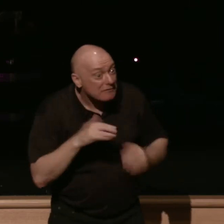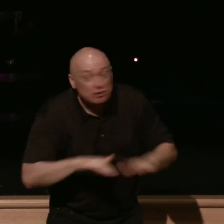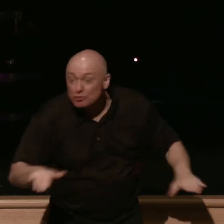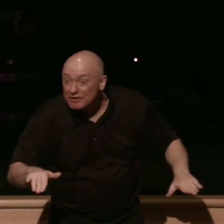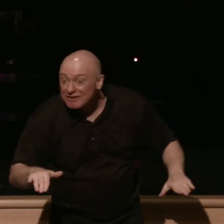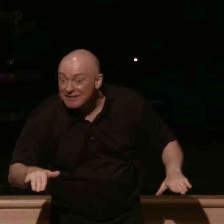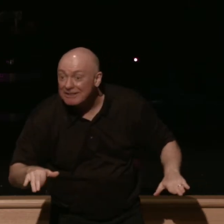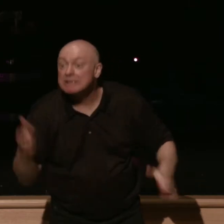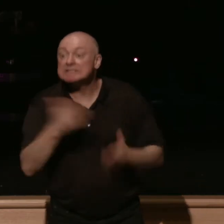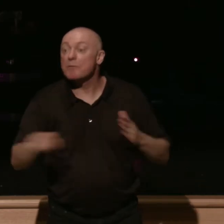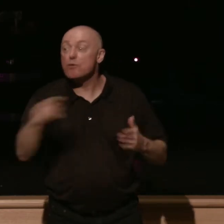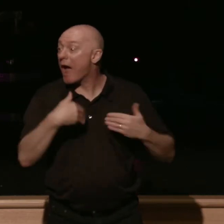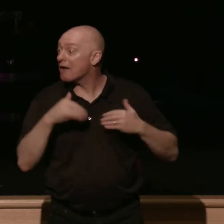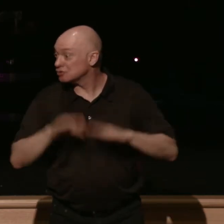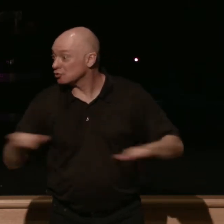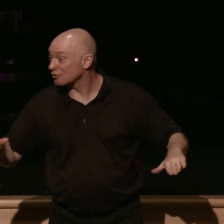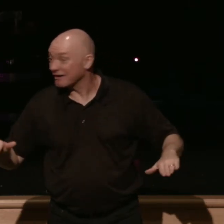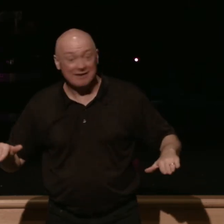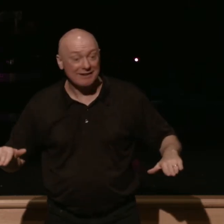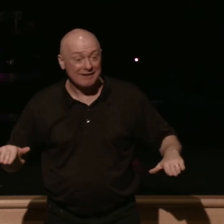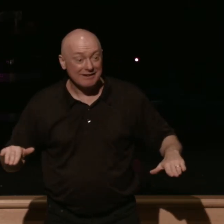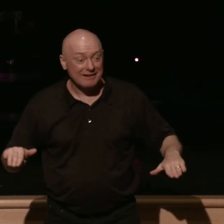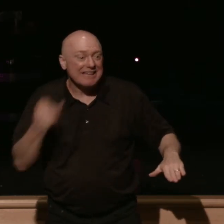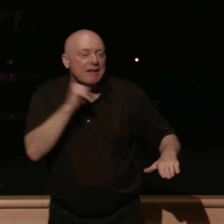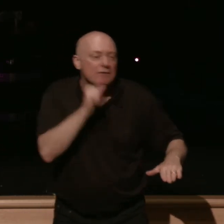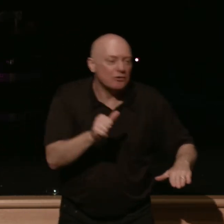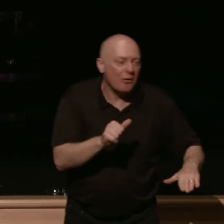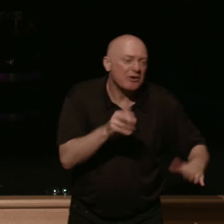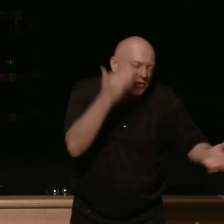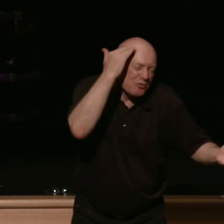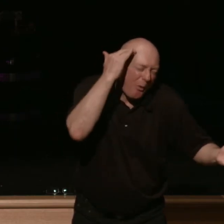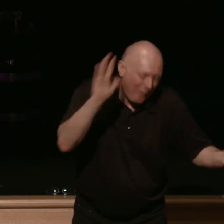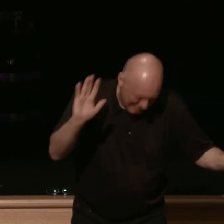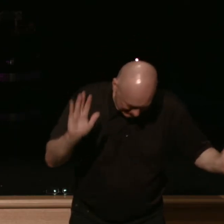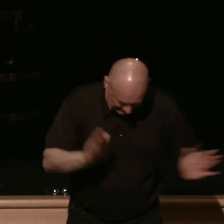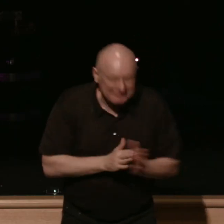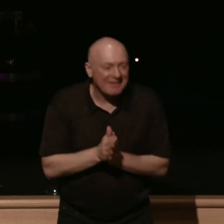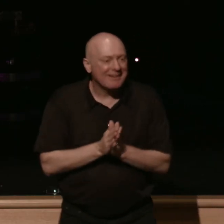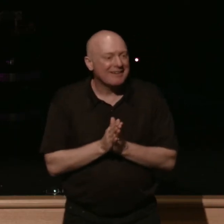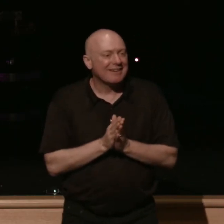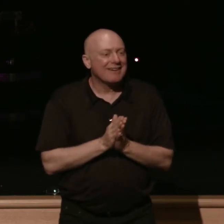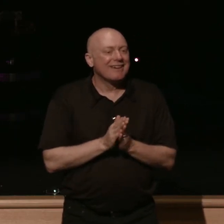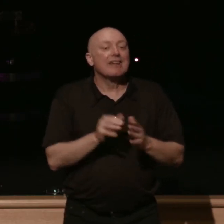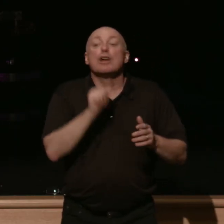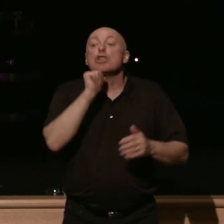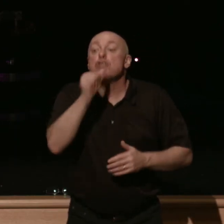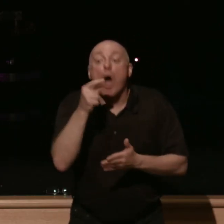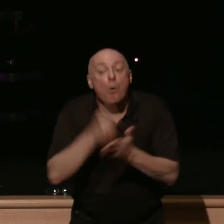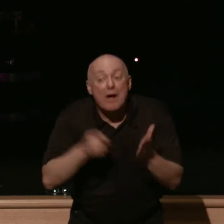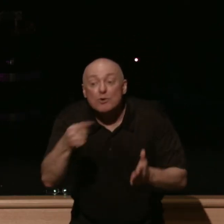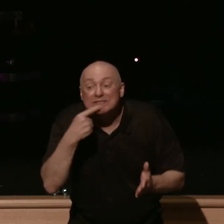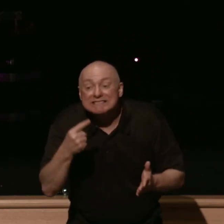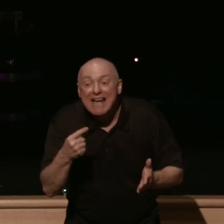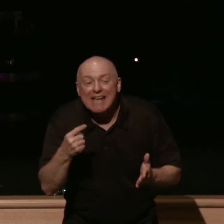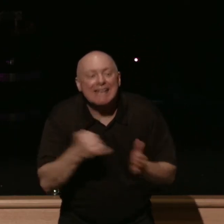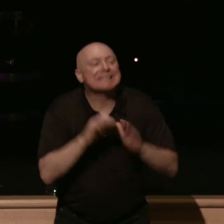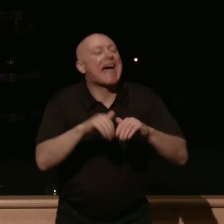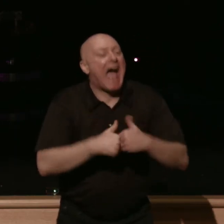some of you even if you don't you can fill in the blank it's not what you say it's how you say it